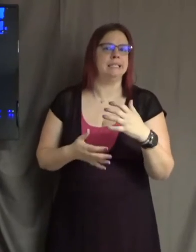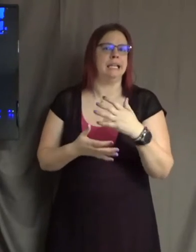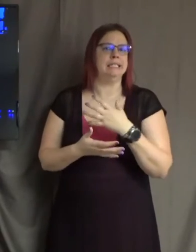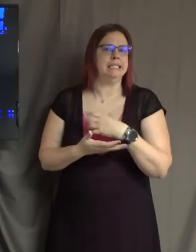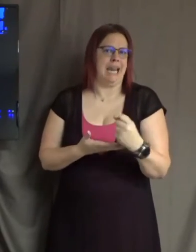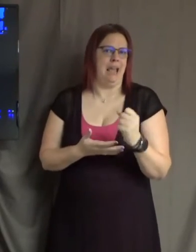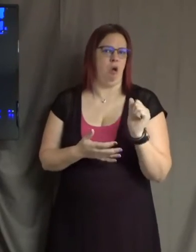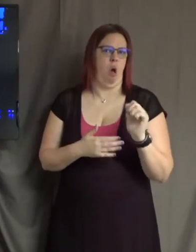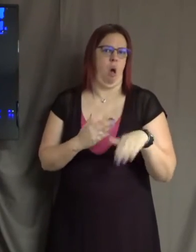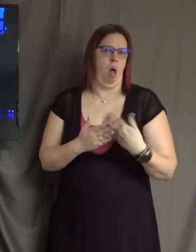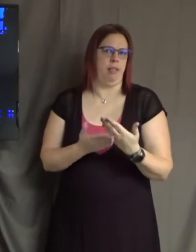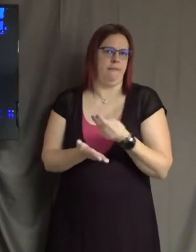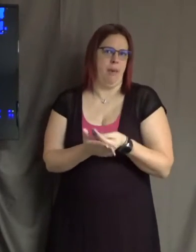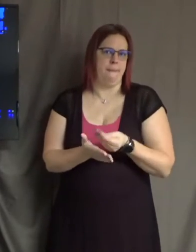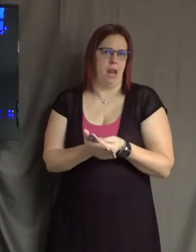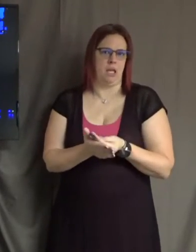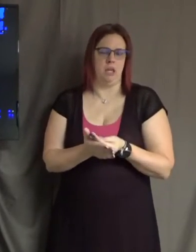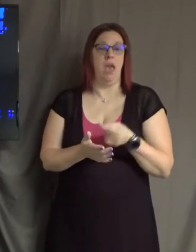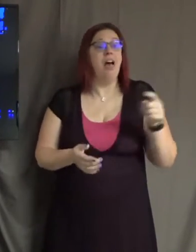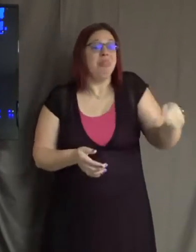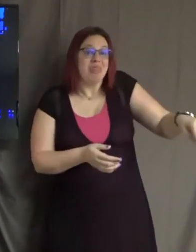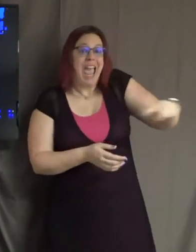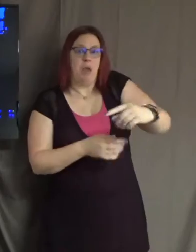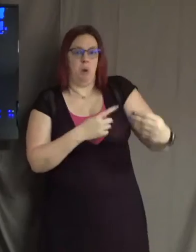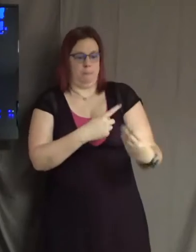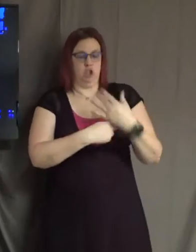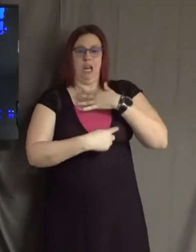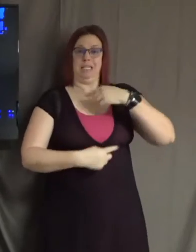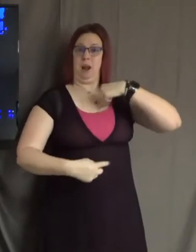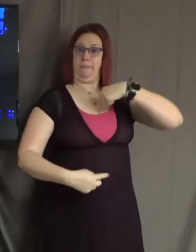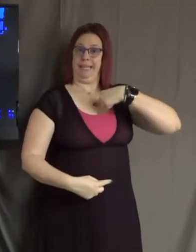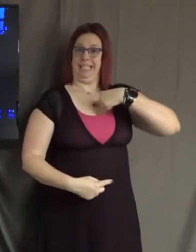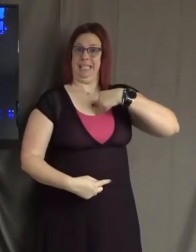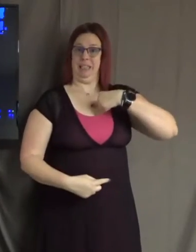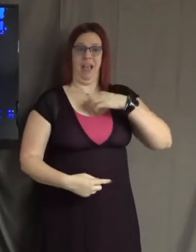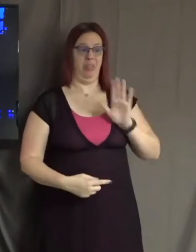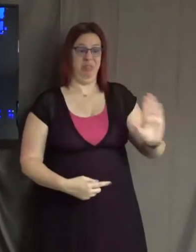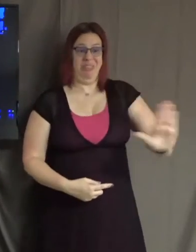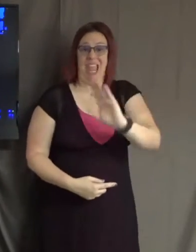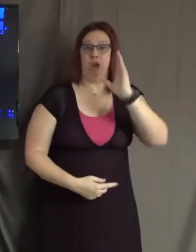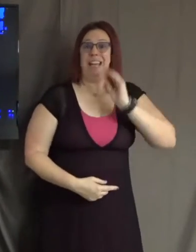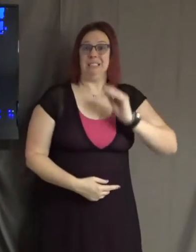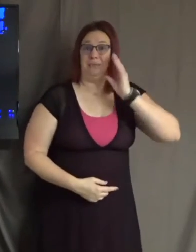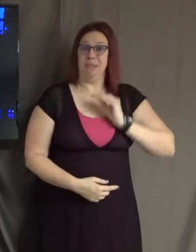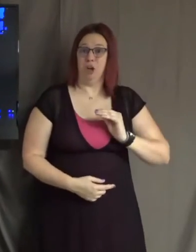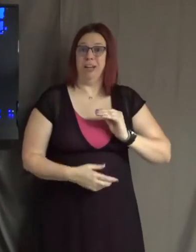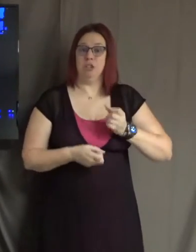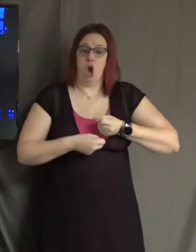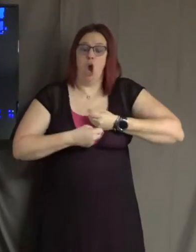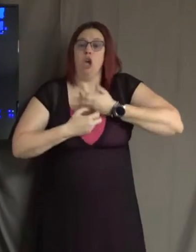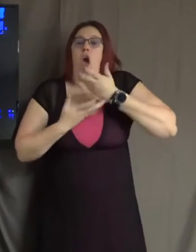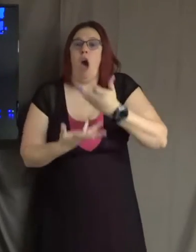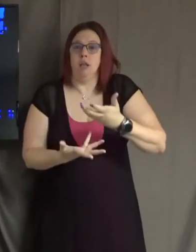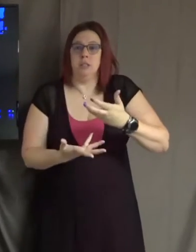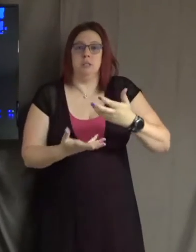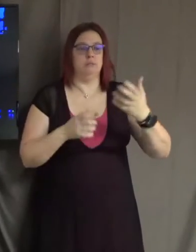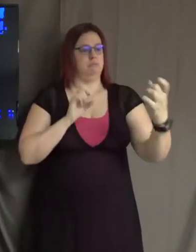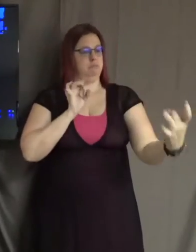They were projecting. Clearly their experience caused them to give me some feedback, some input